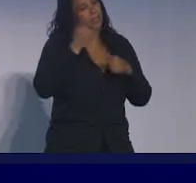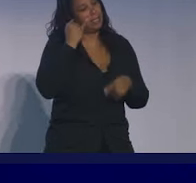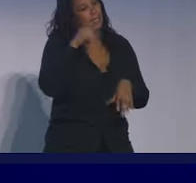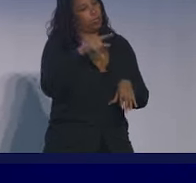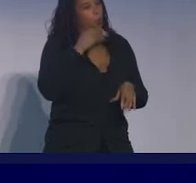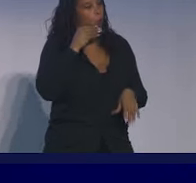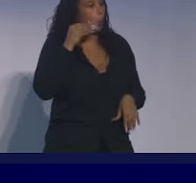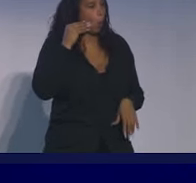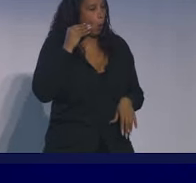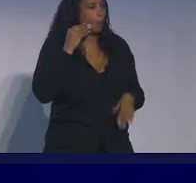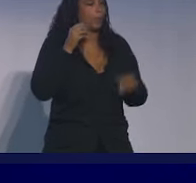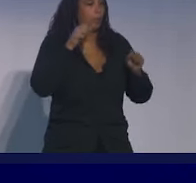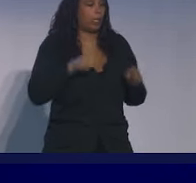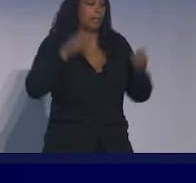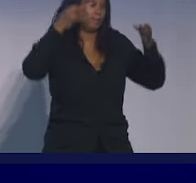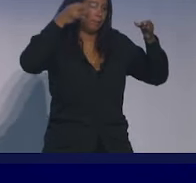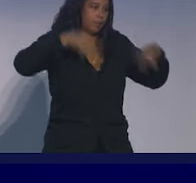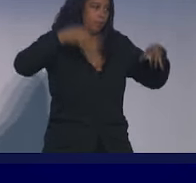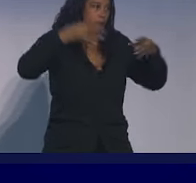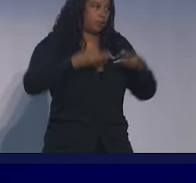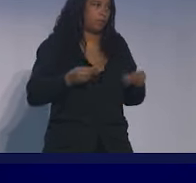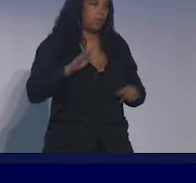is definitively able to solve their problems.